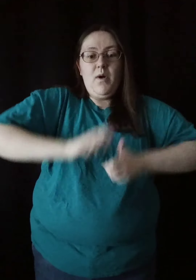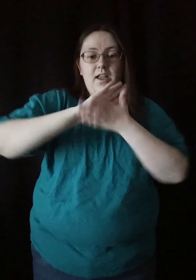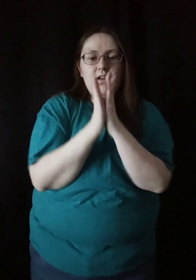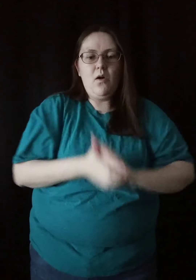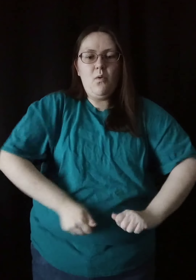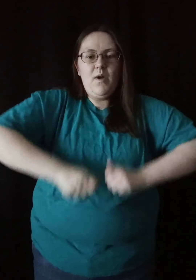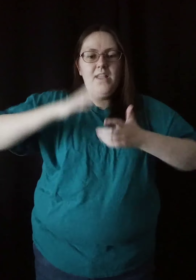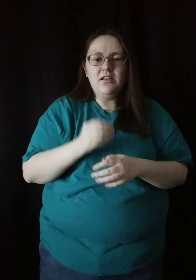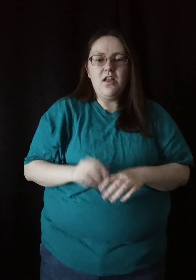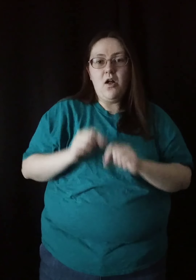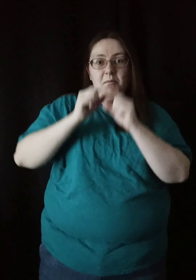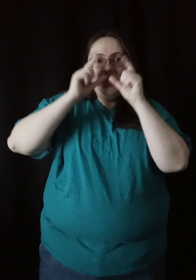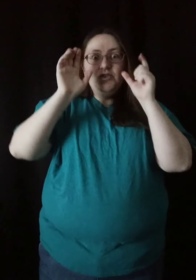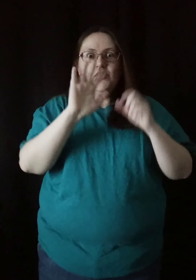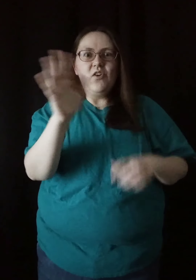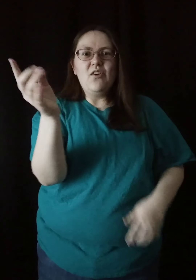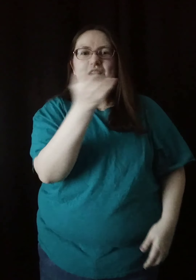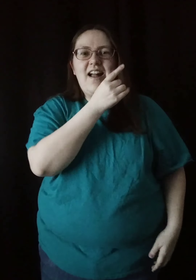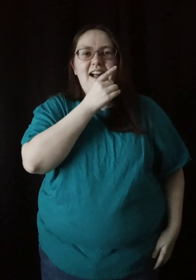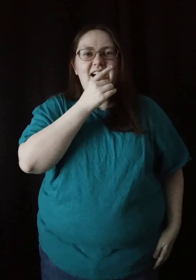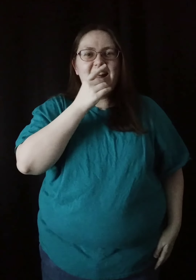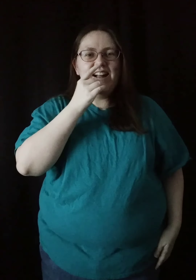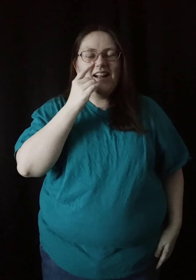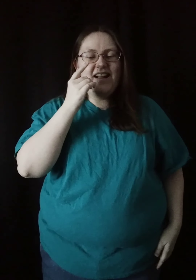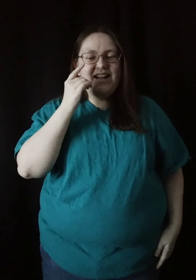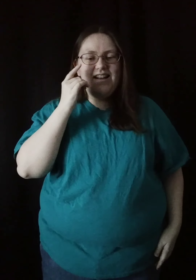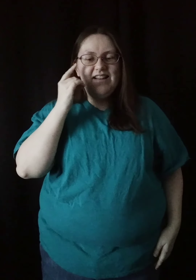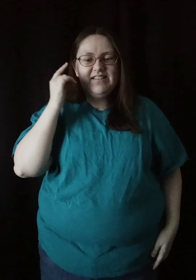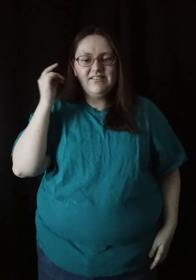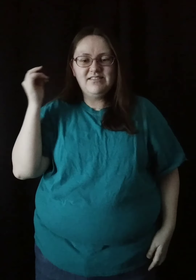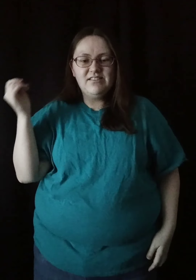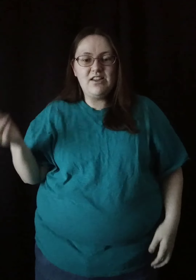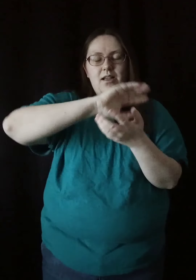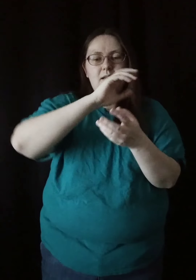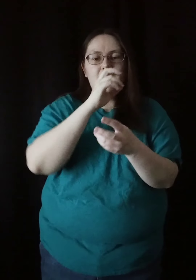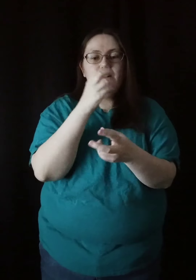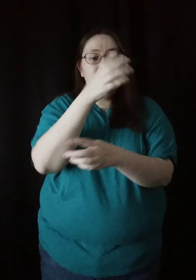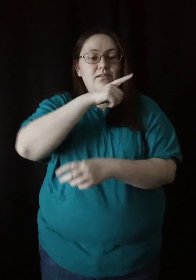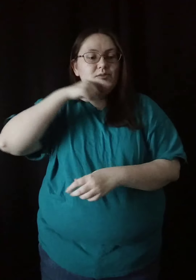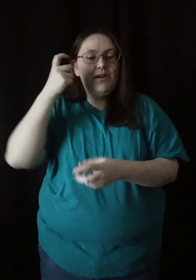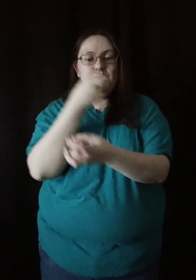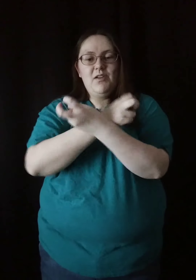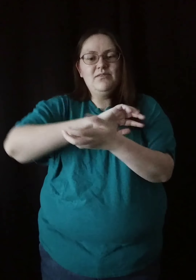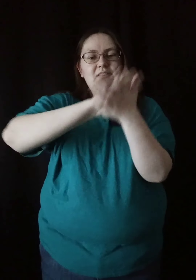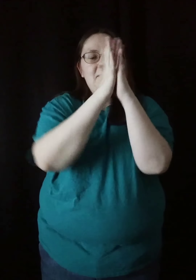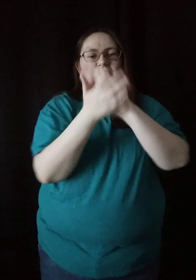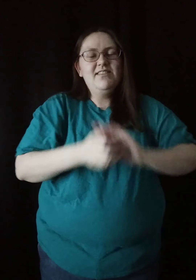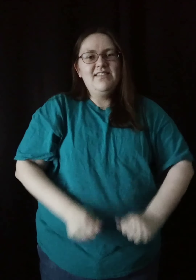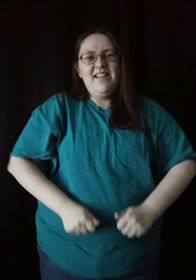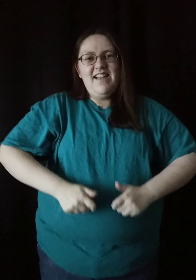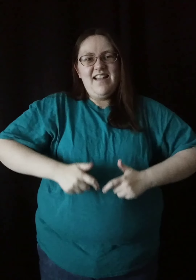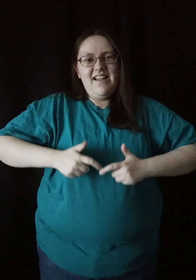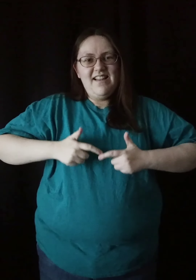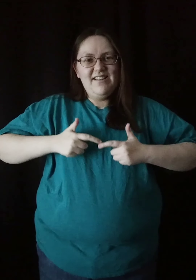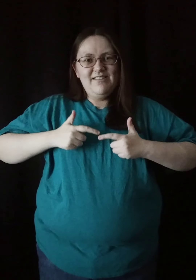Awake, oh, wake, open your eyes Dry bones, come alive